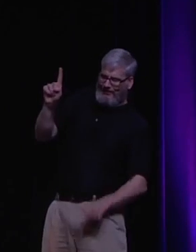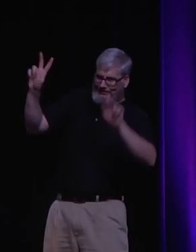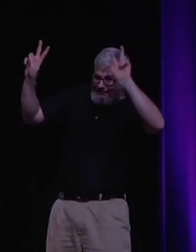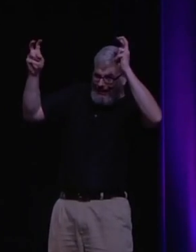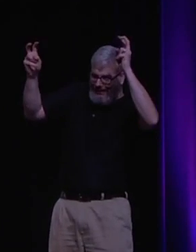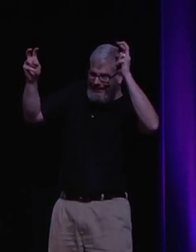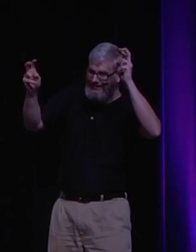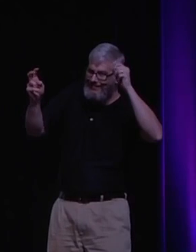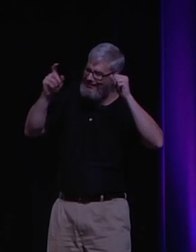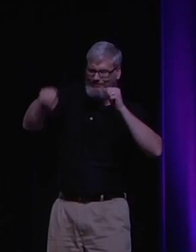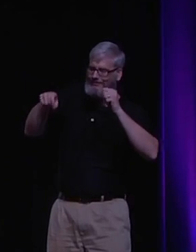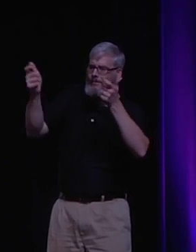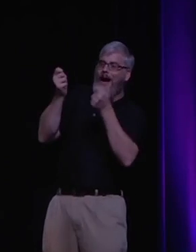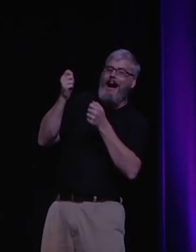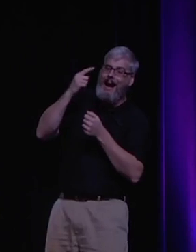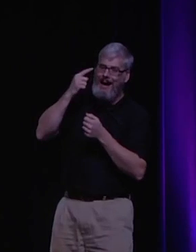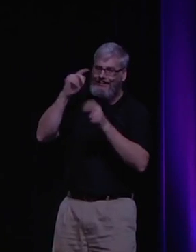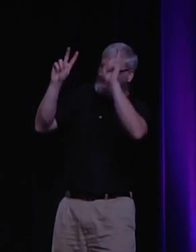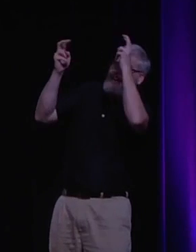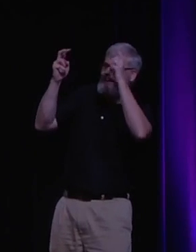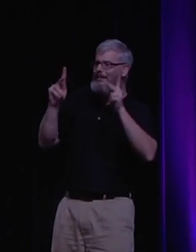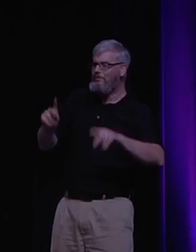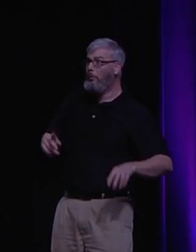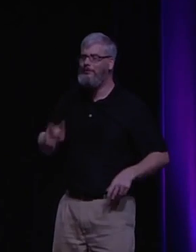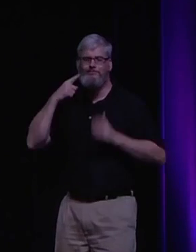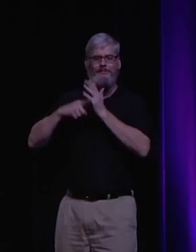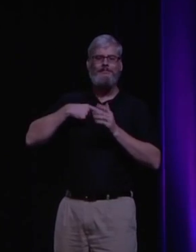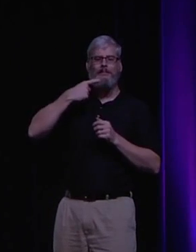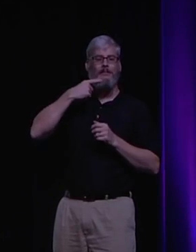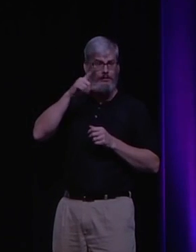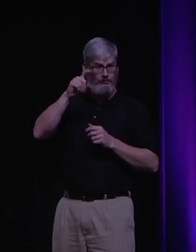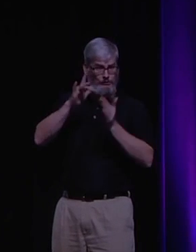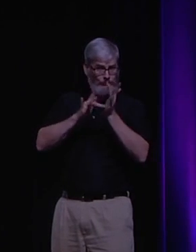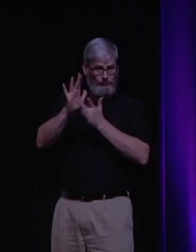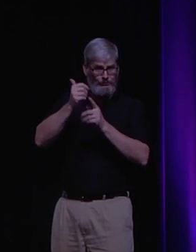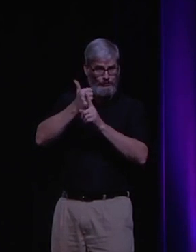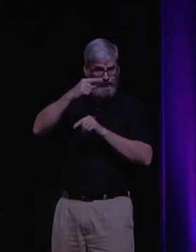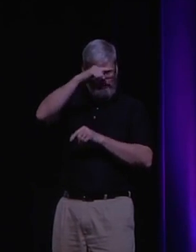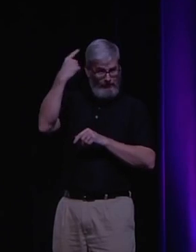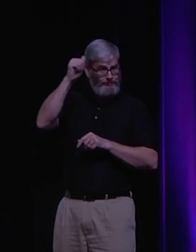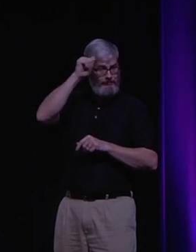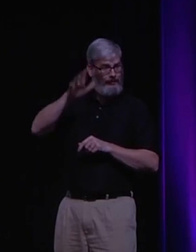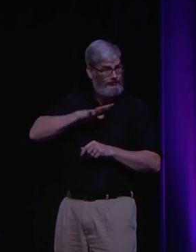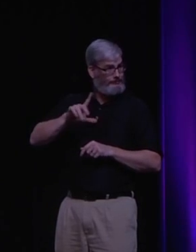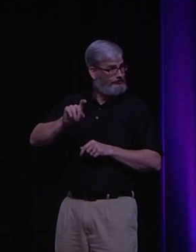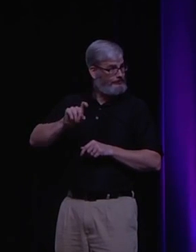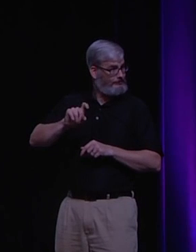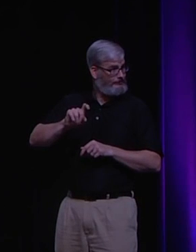I do try to keep a smile with a little bit of a barb, though, just to, and maybe like an offensive title to